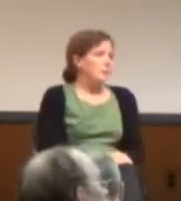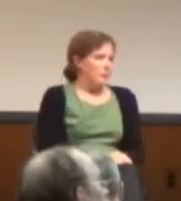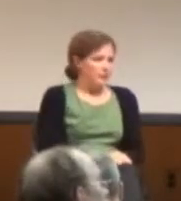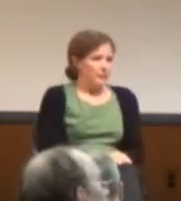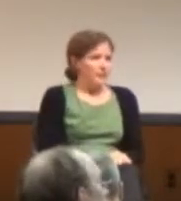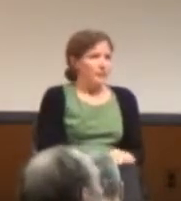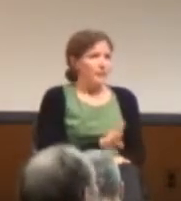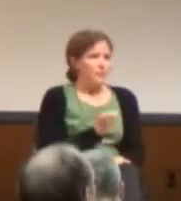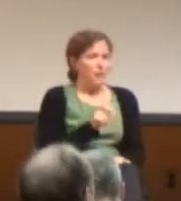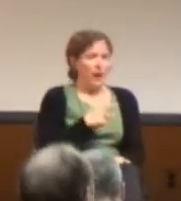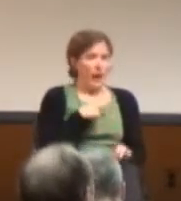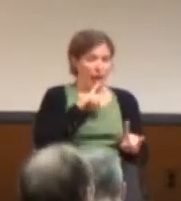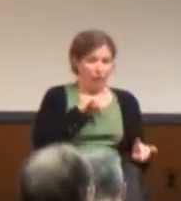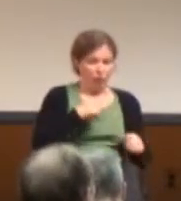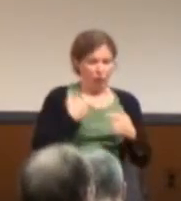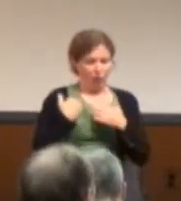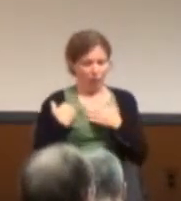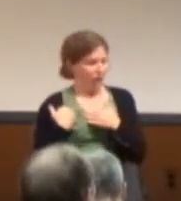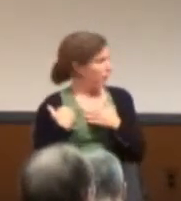I feel like I answered a lot, so.